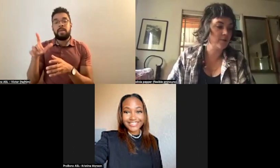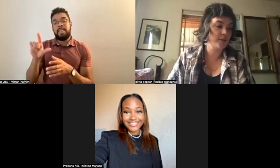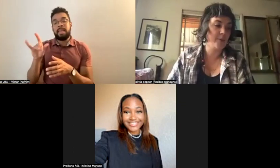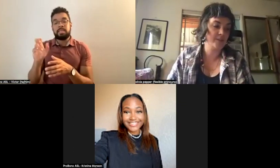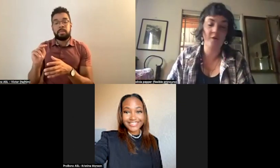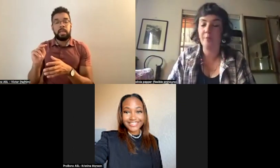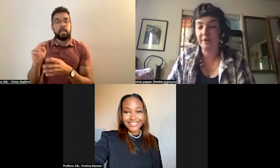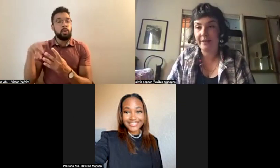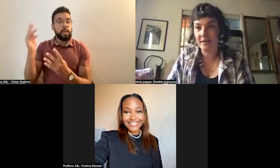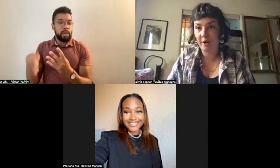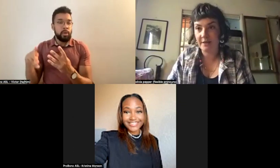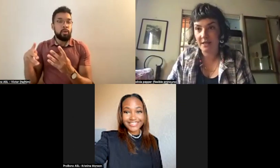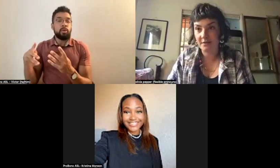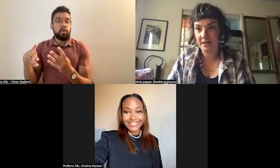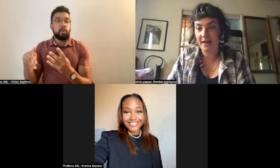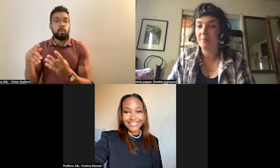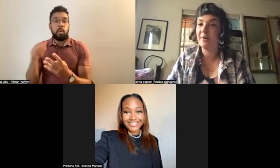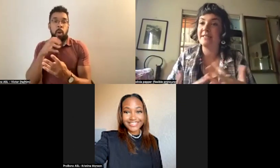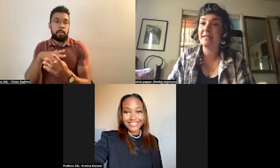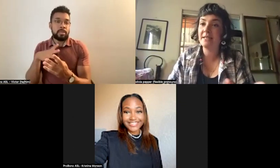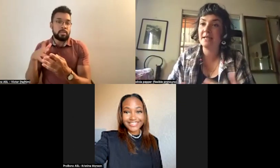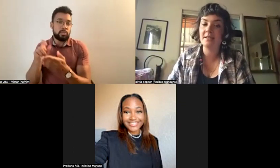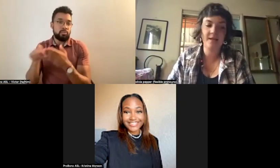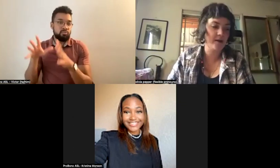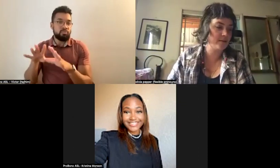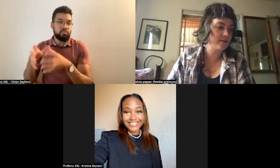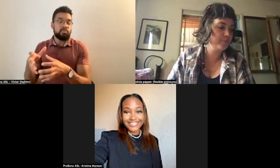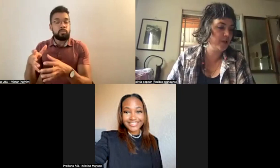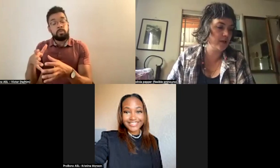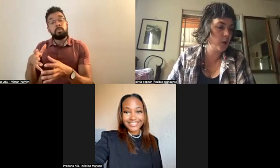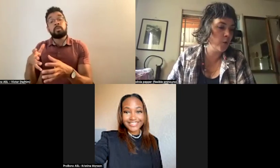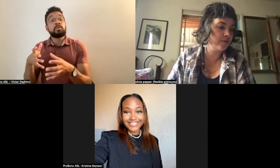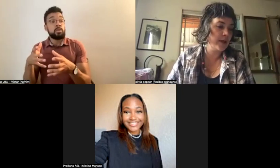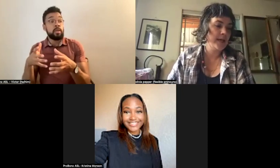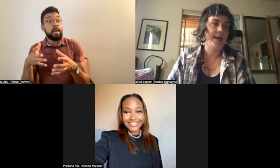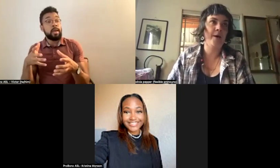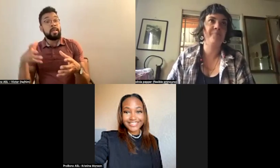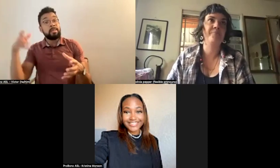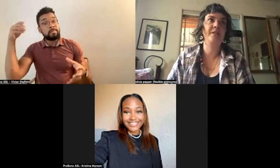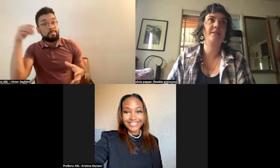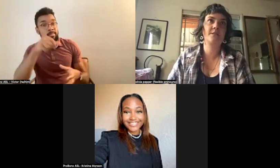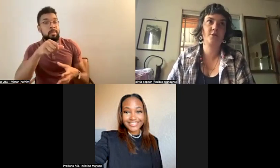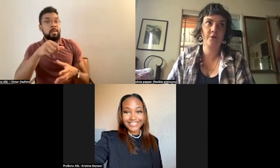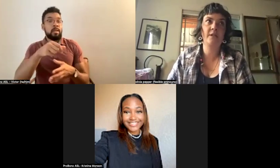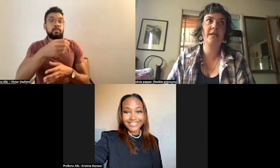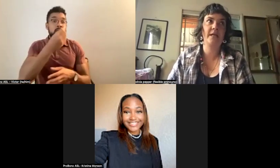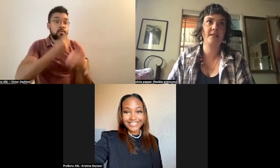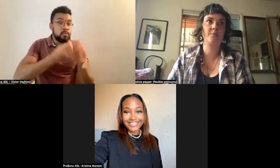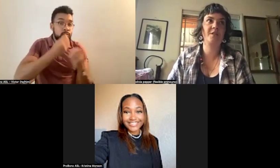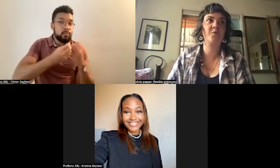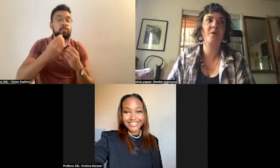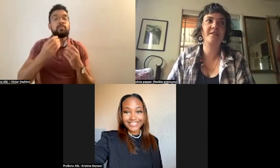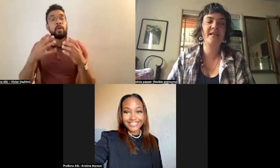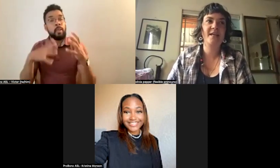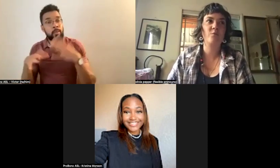um, to the best of their ability, Baroness Elsa had money to eat and, uh, be clothed. Um, but certainly this